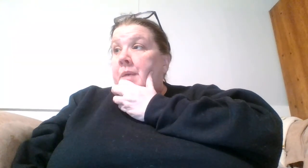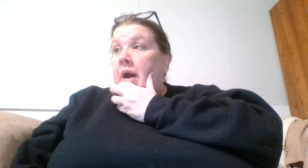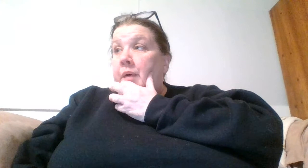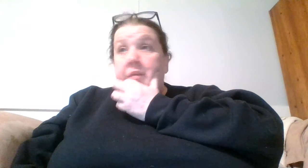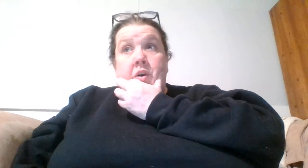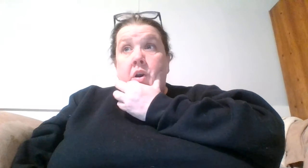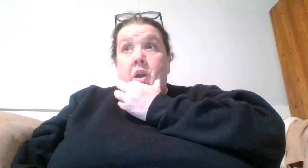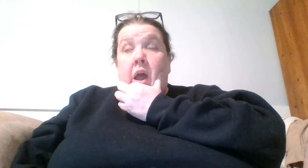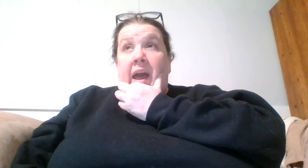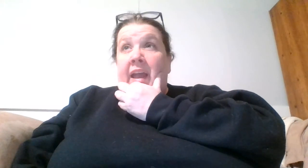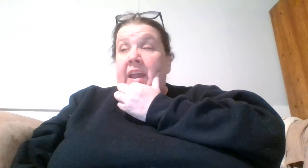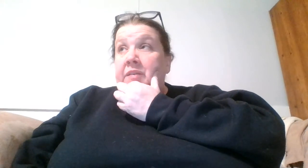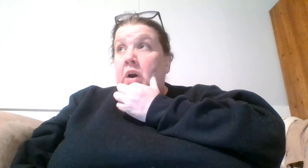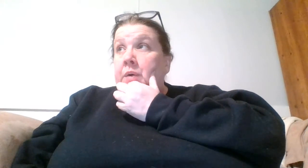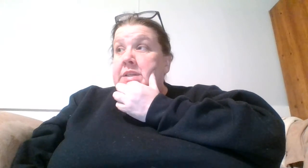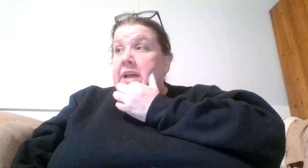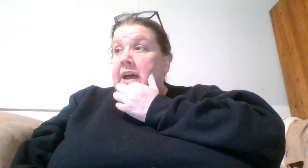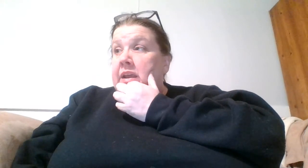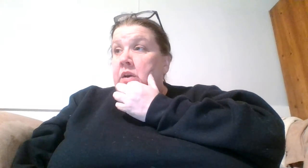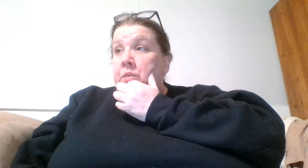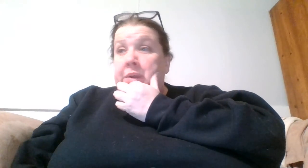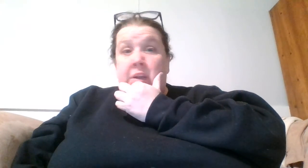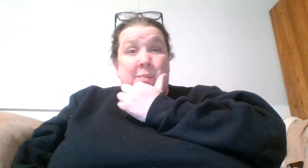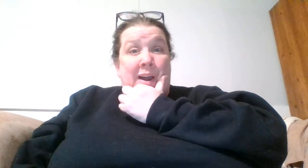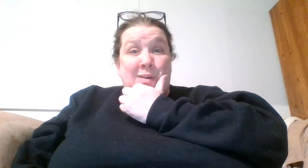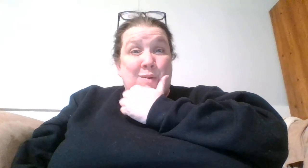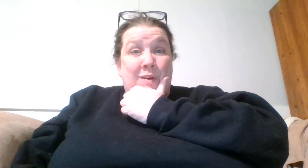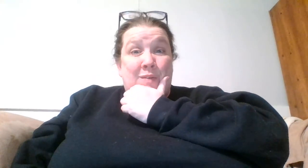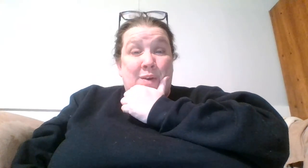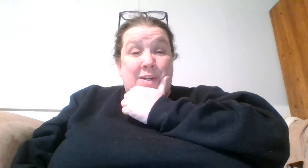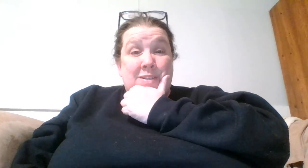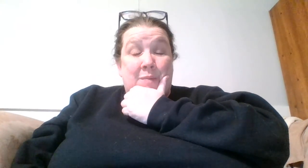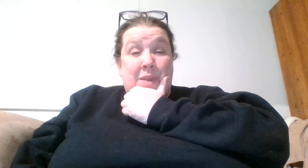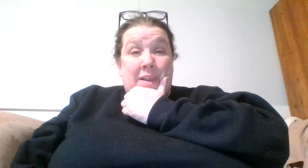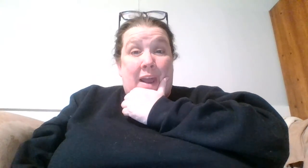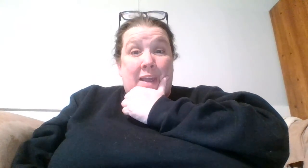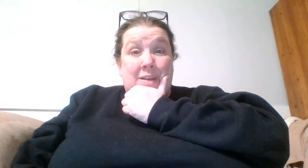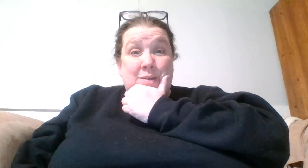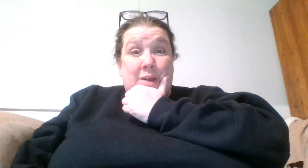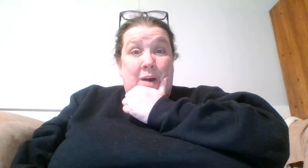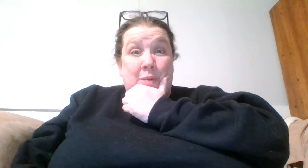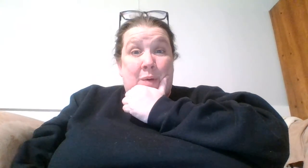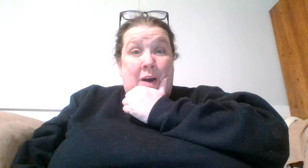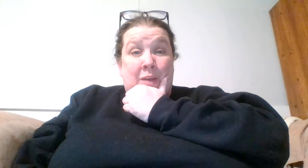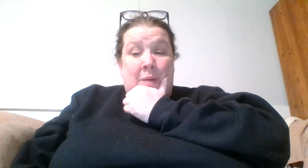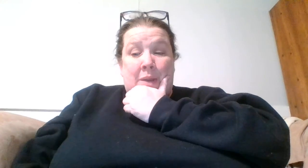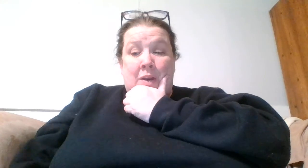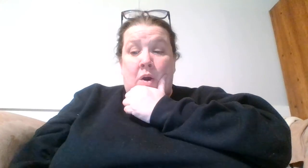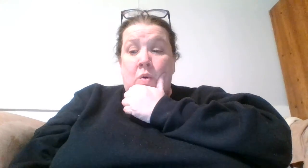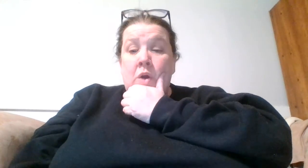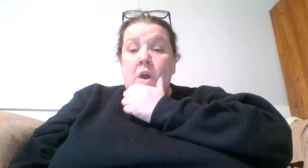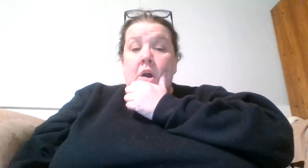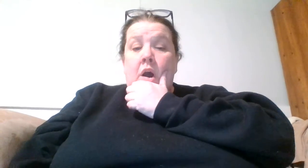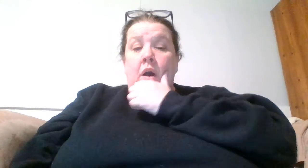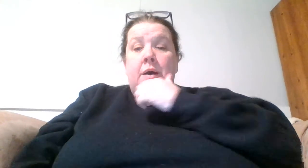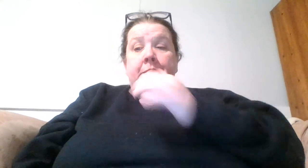however I have always got an open inbox so if there is something that I can do to help you out let me know um